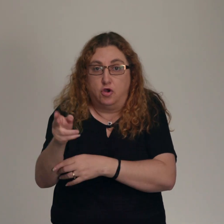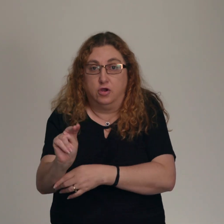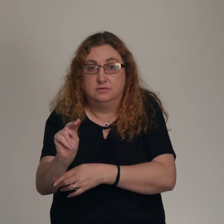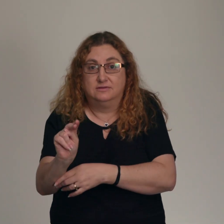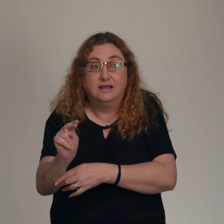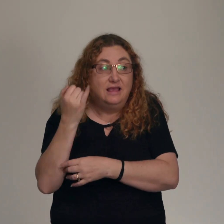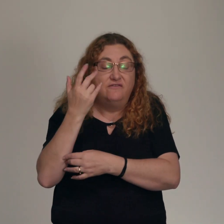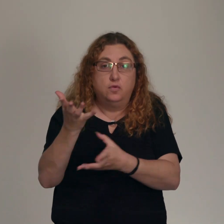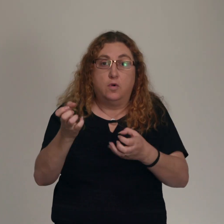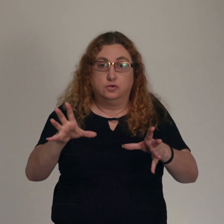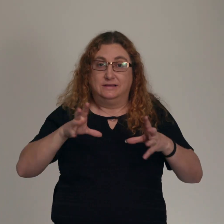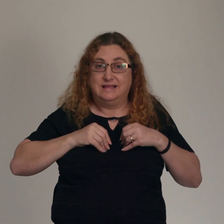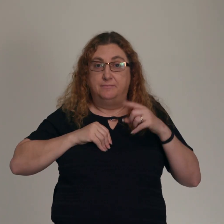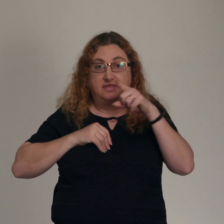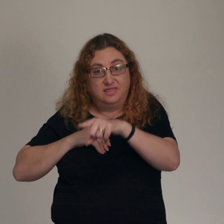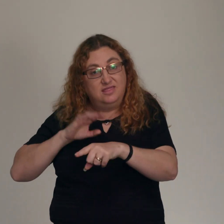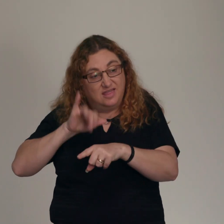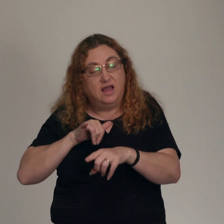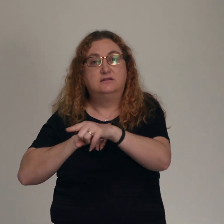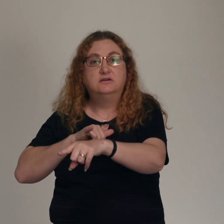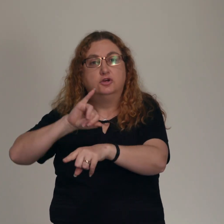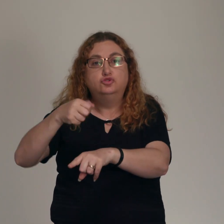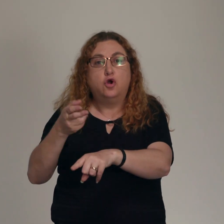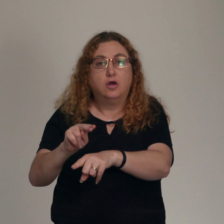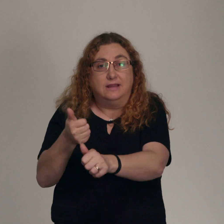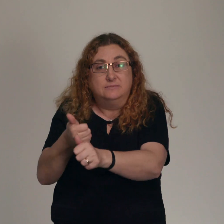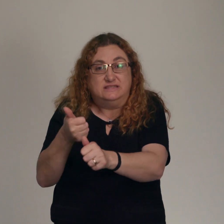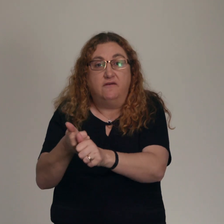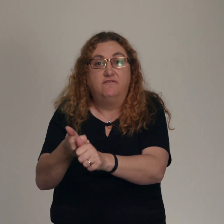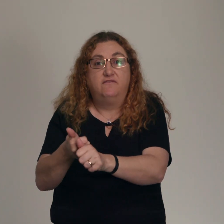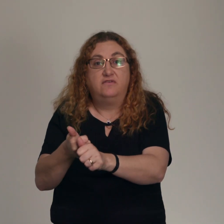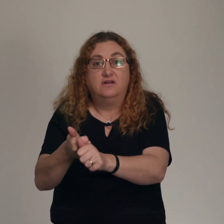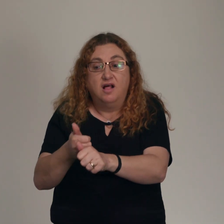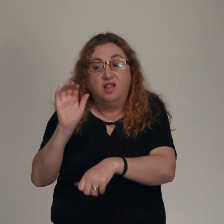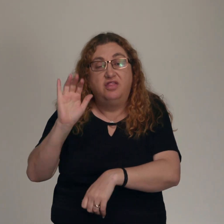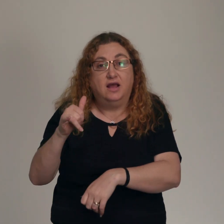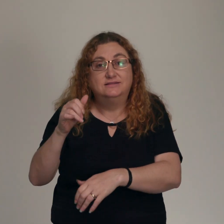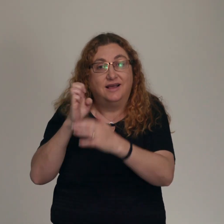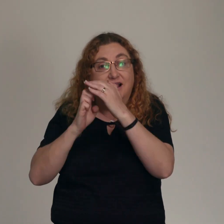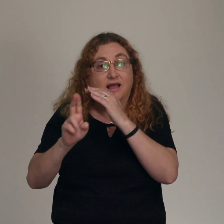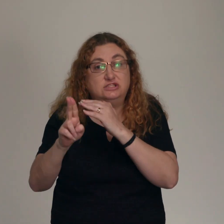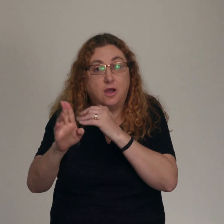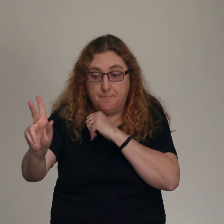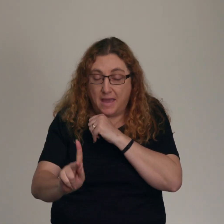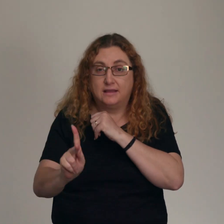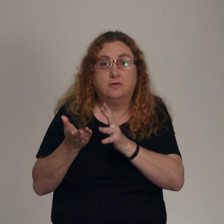who was to come. See, Jesus is saying what Malachi was speaking about is now coming into